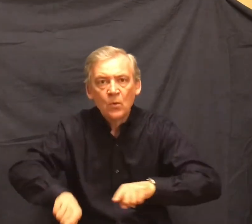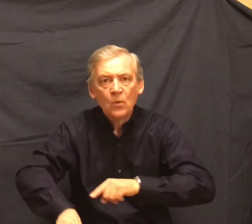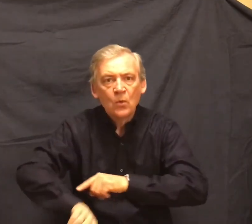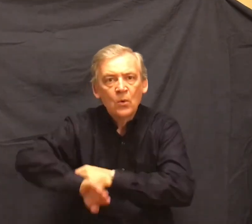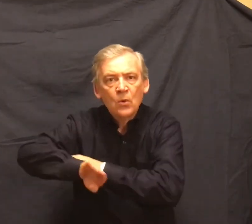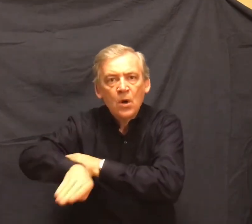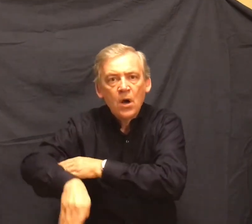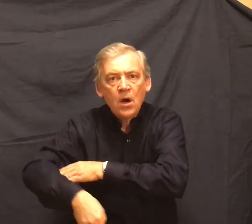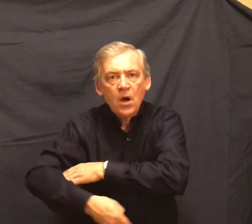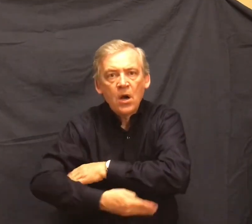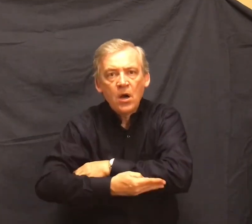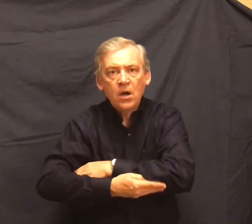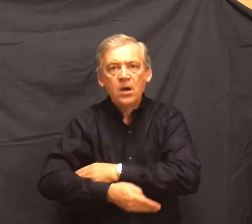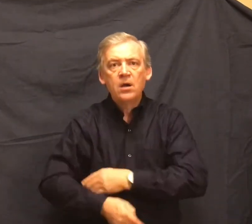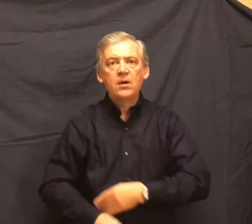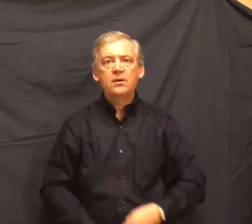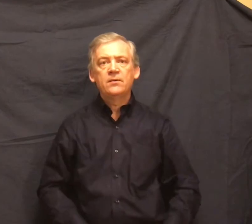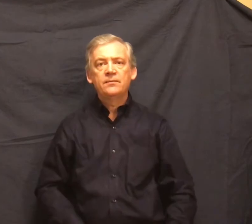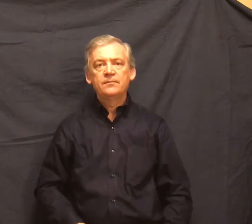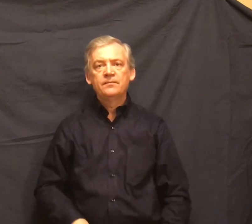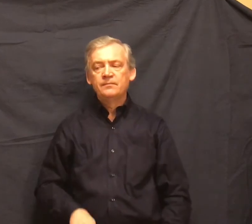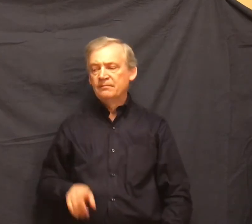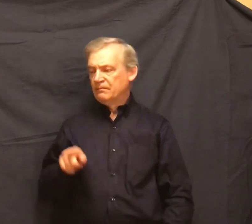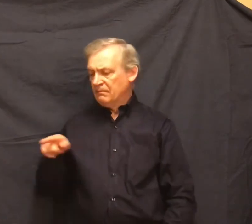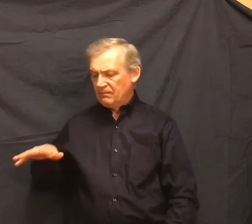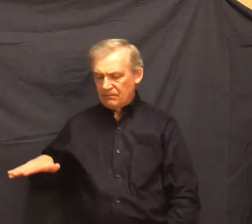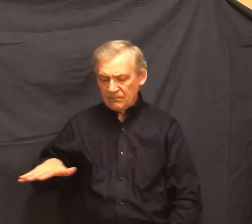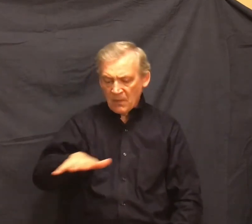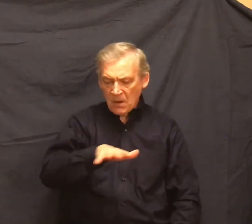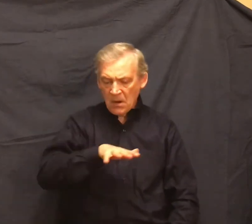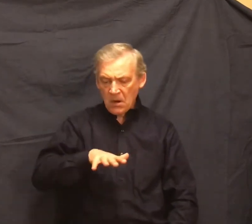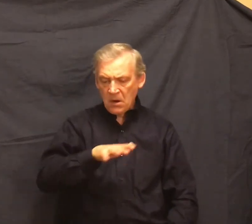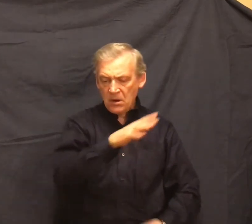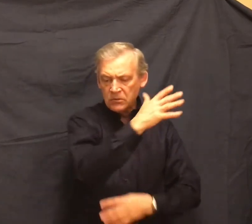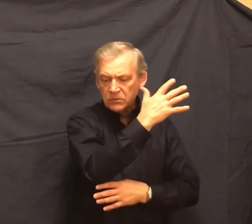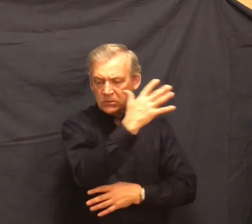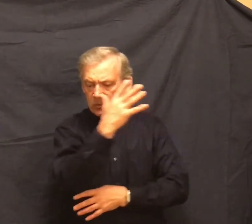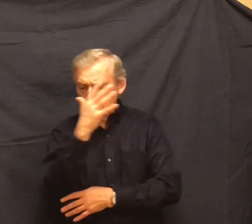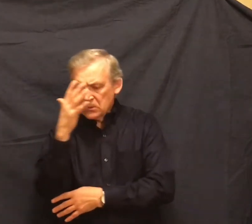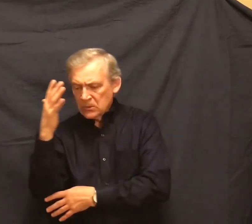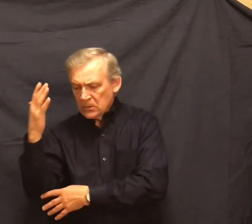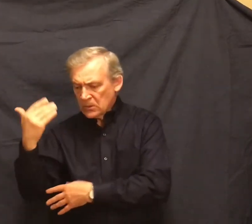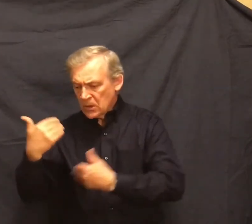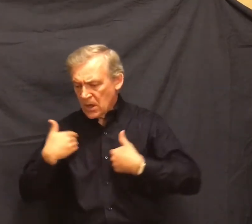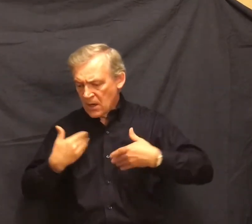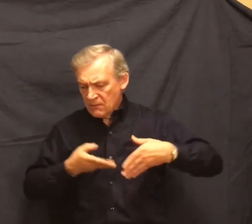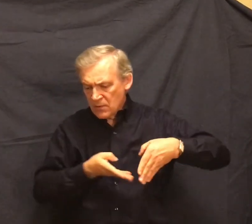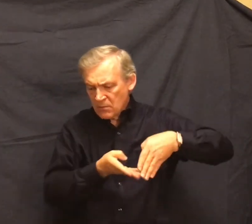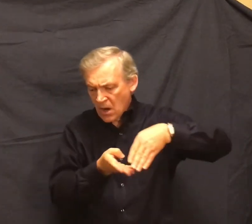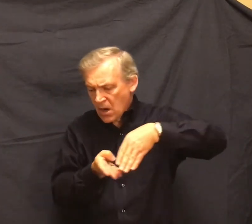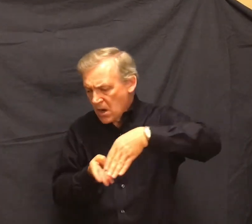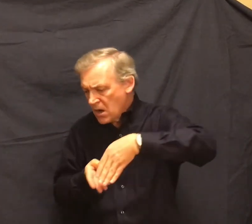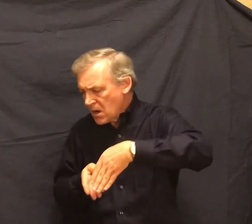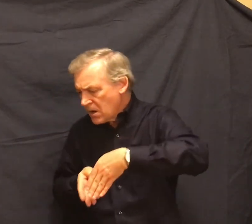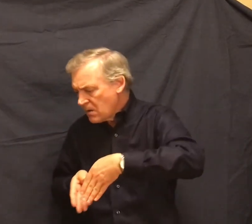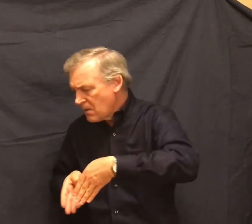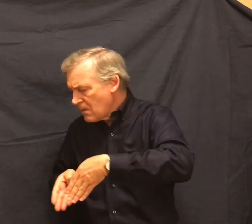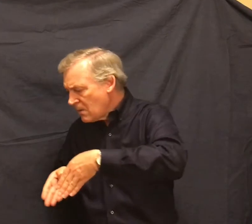There is a path through the willows and among the sycamores, a path